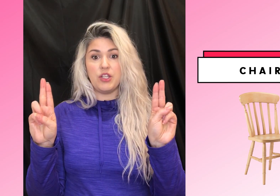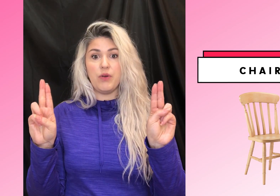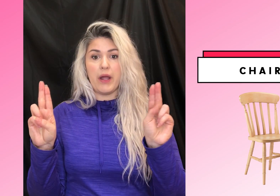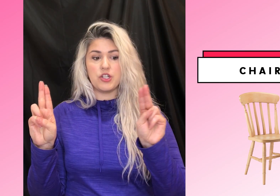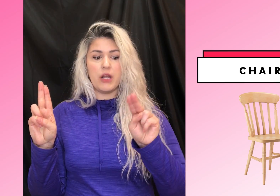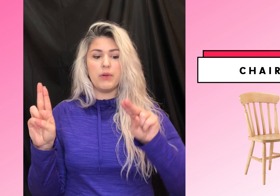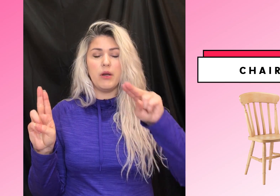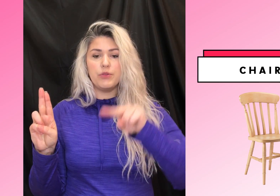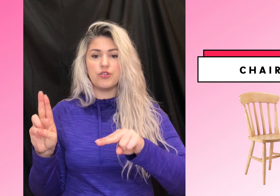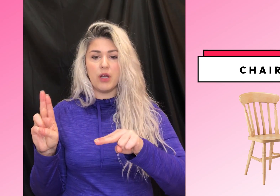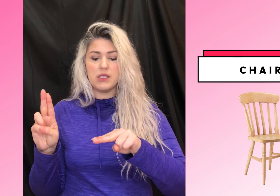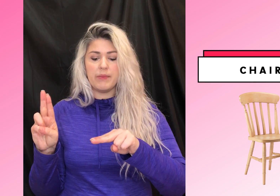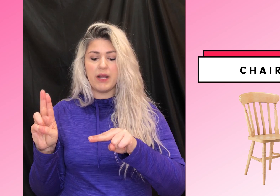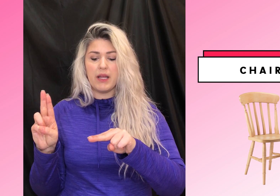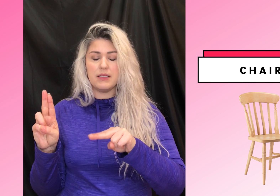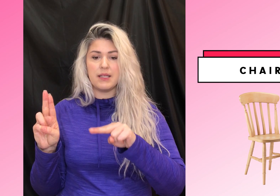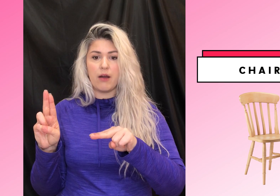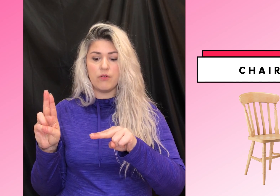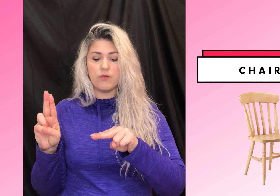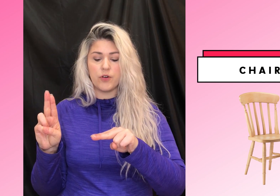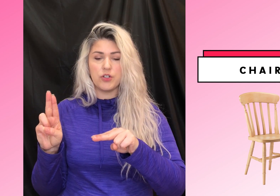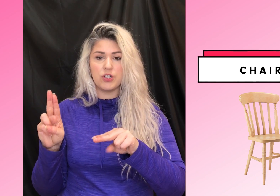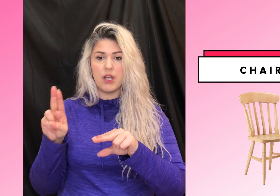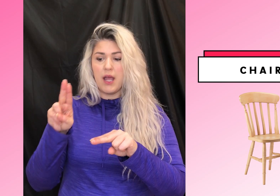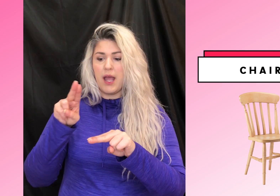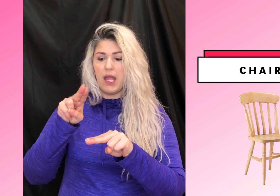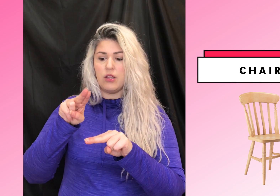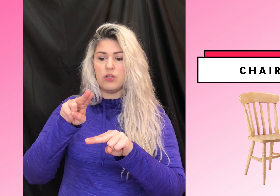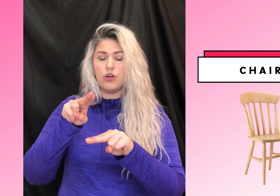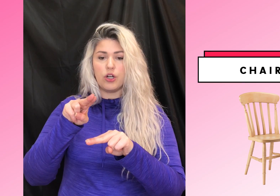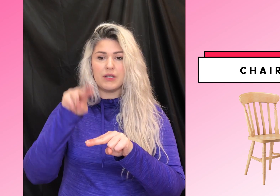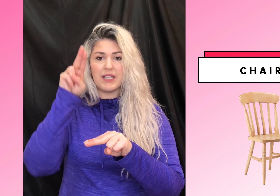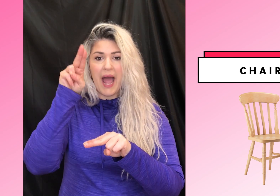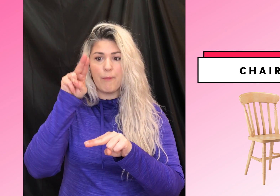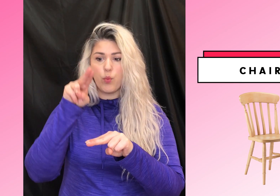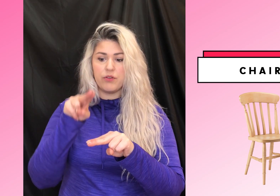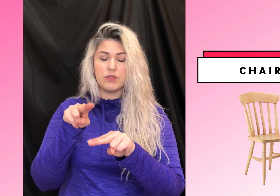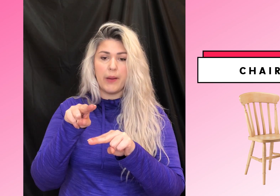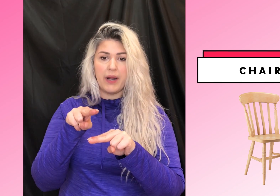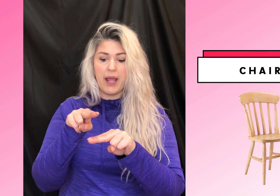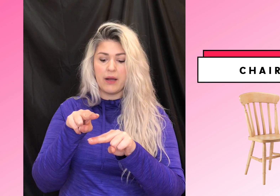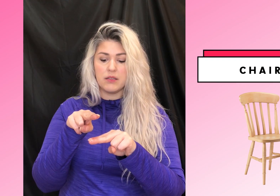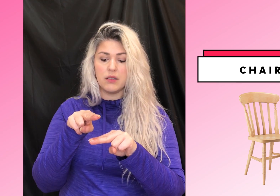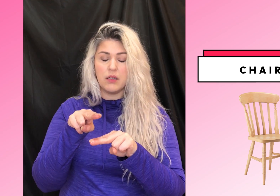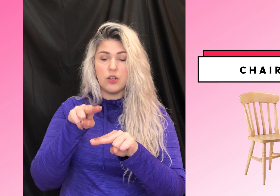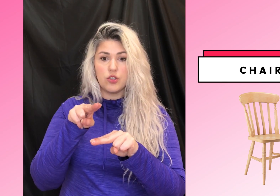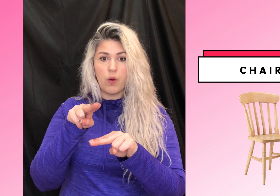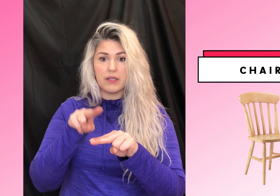the U hand shape, but your non-dominant hand down first, and you're going to tap with your dominant hand twice